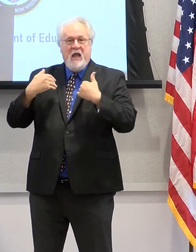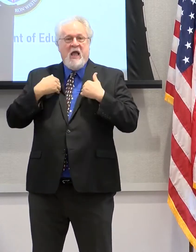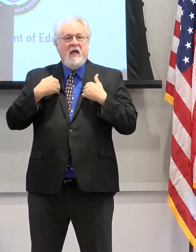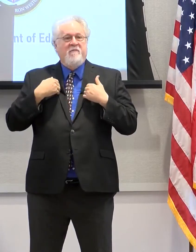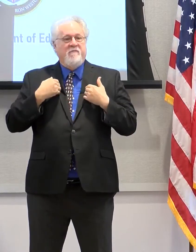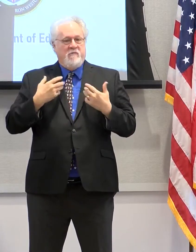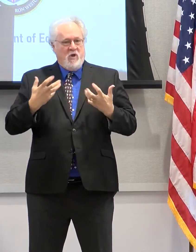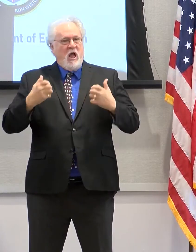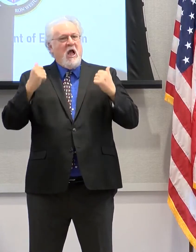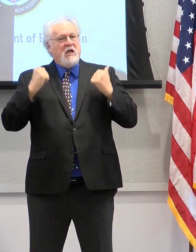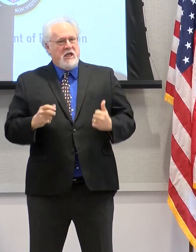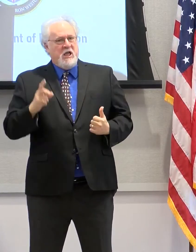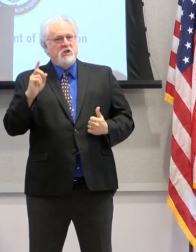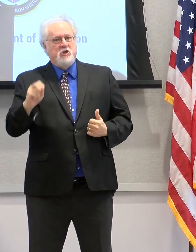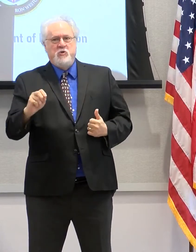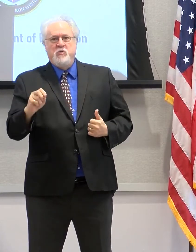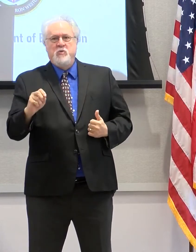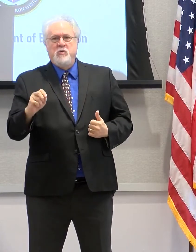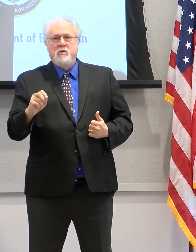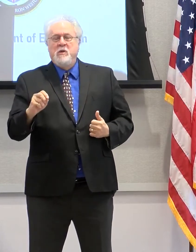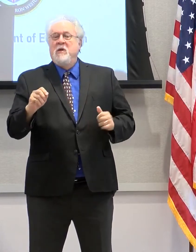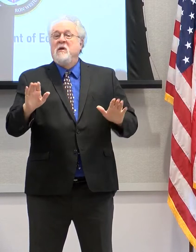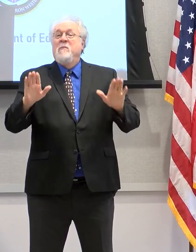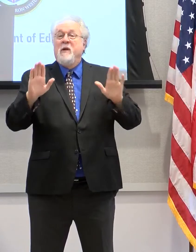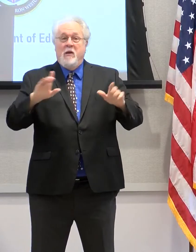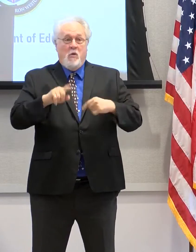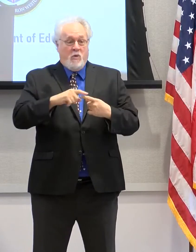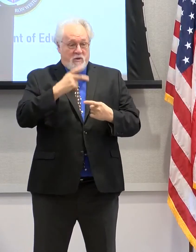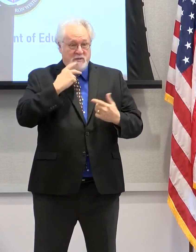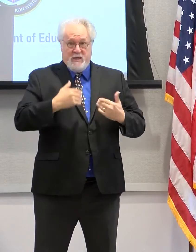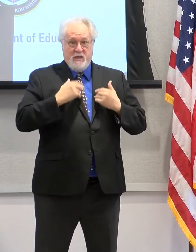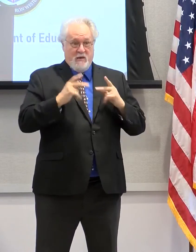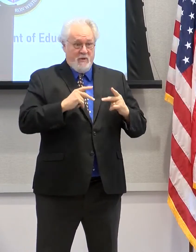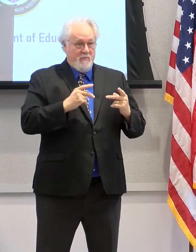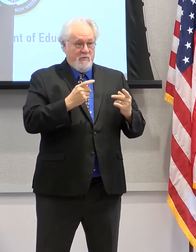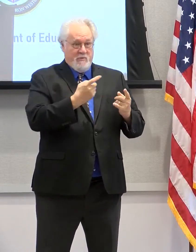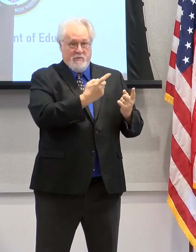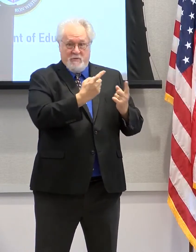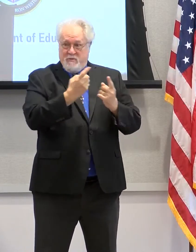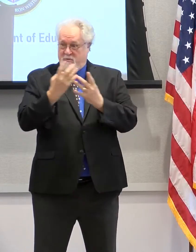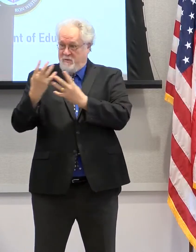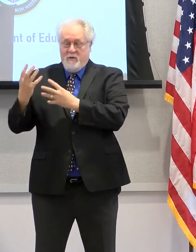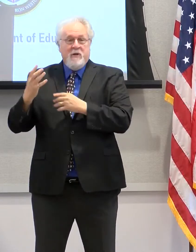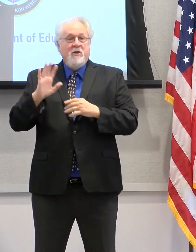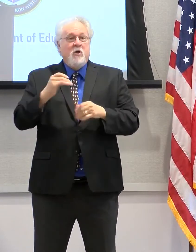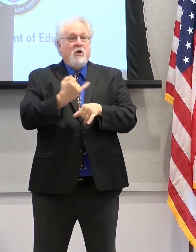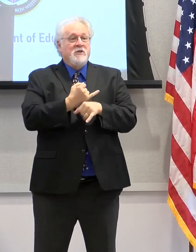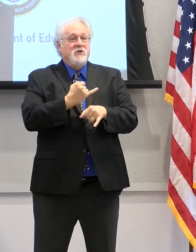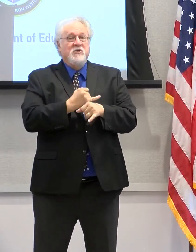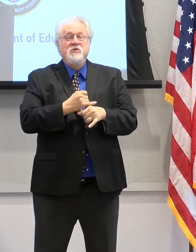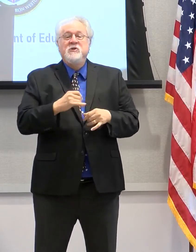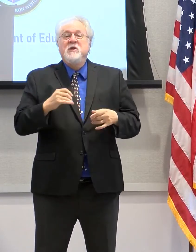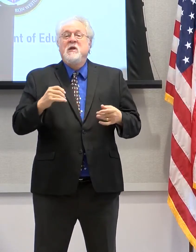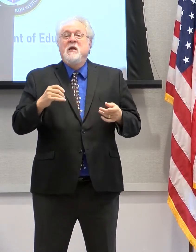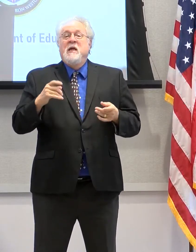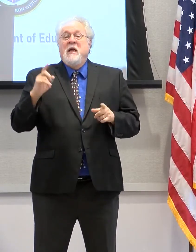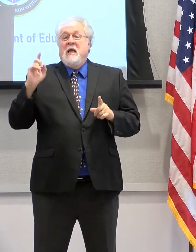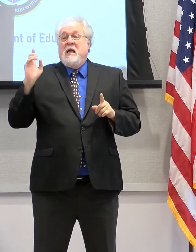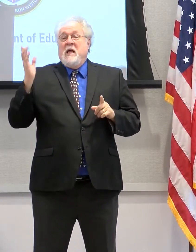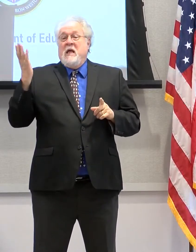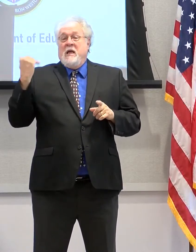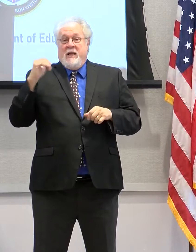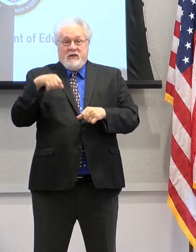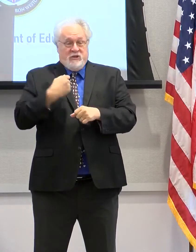to say that I can do this is magnificent when you see these young people come across your institution. This past year, in 2019